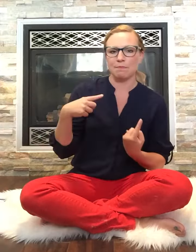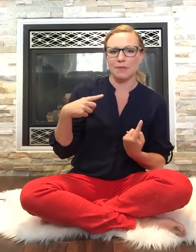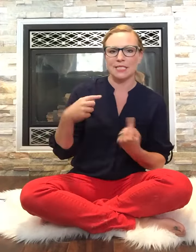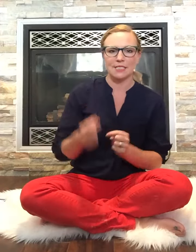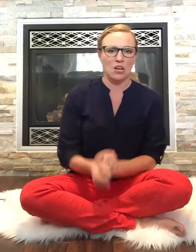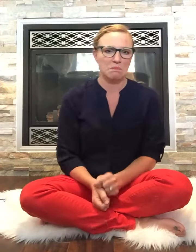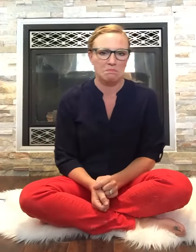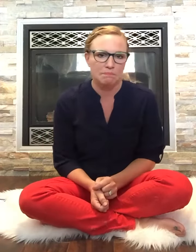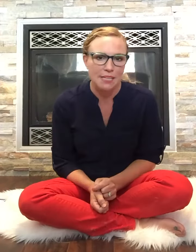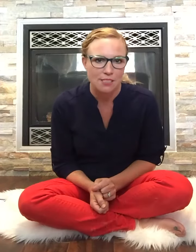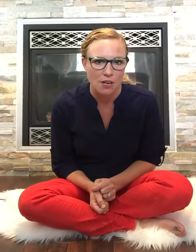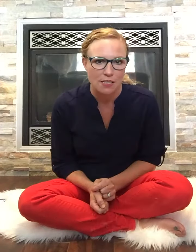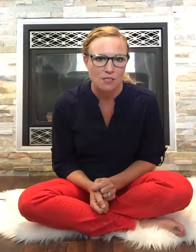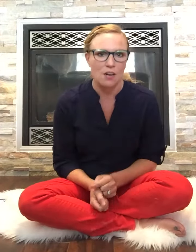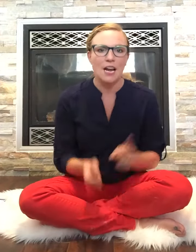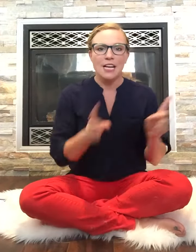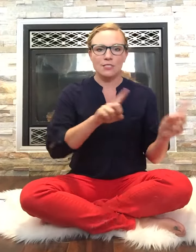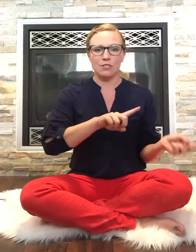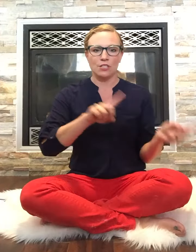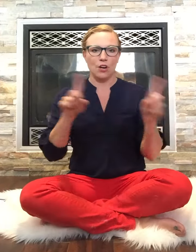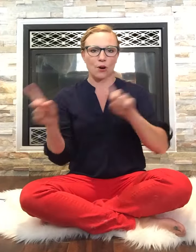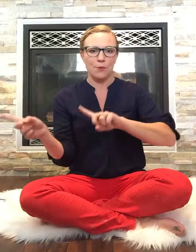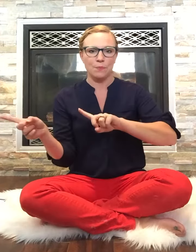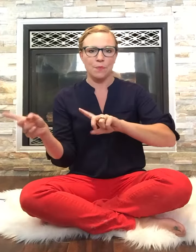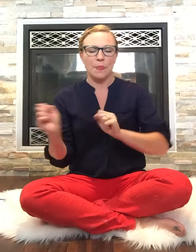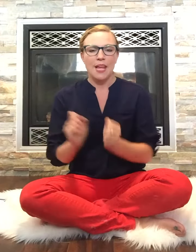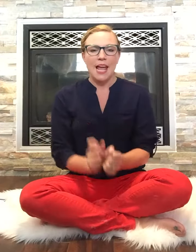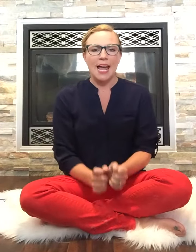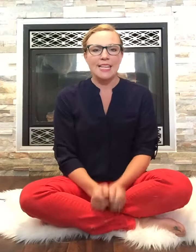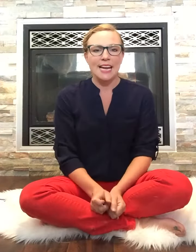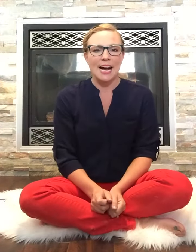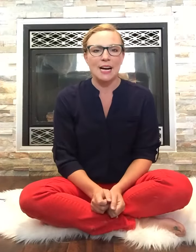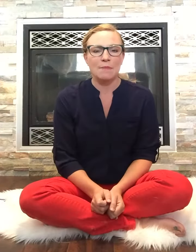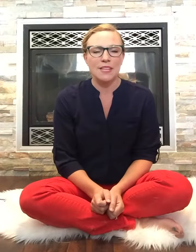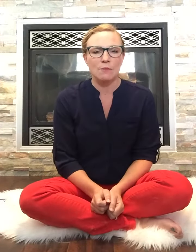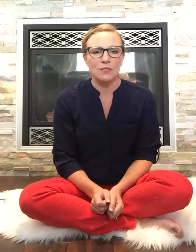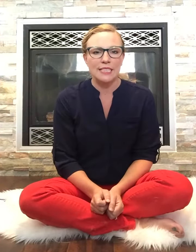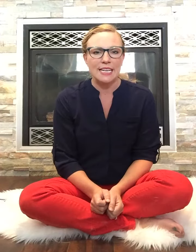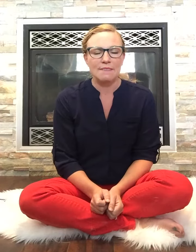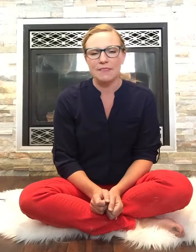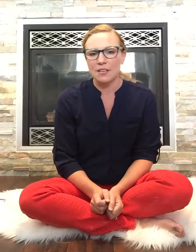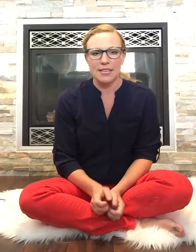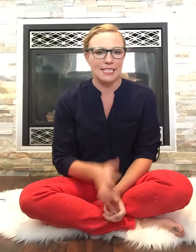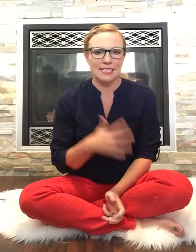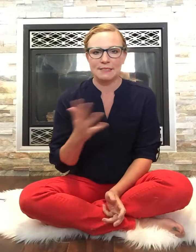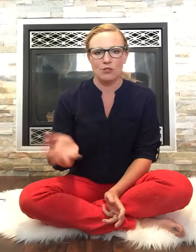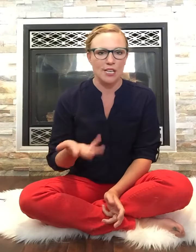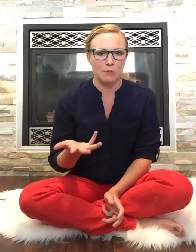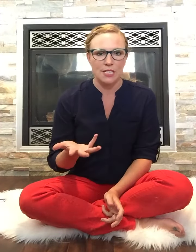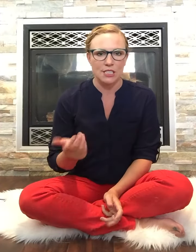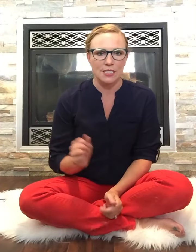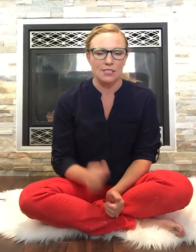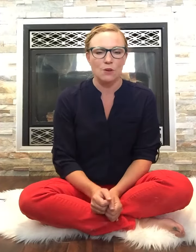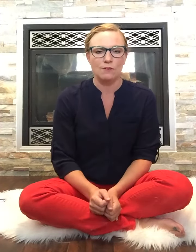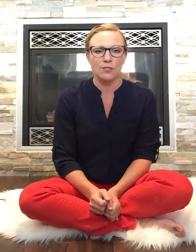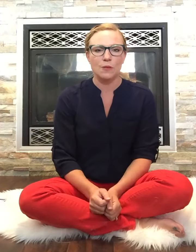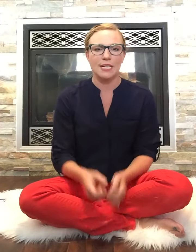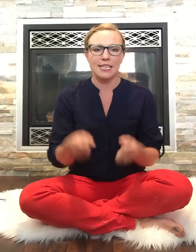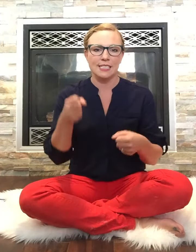but it's not it's not in the song so just go and then we'll need various transportation so the first one is